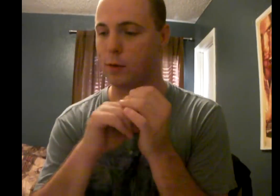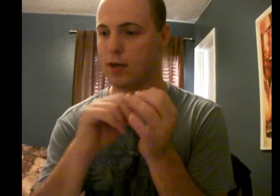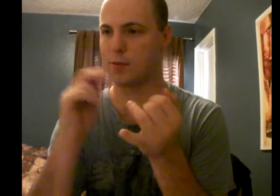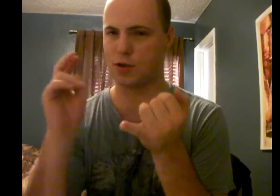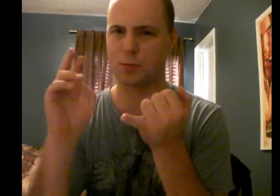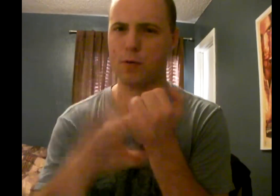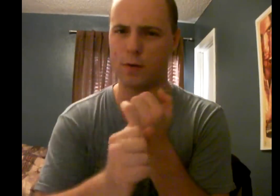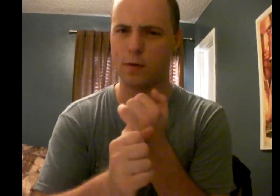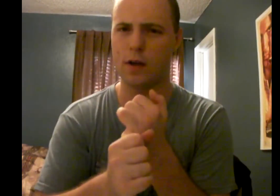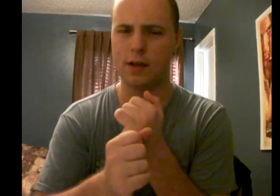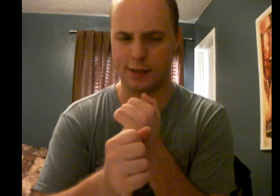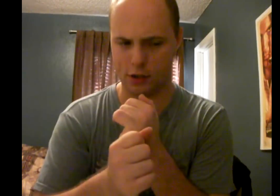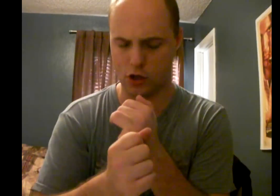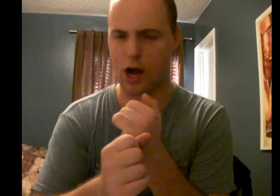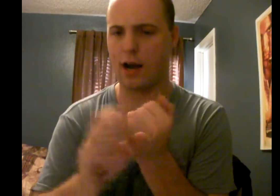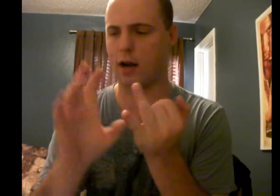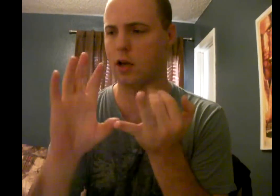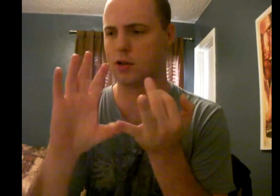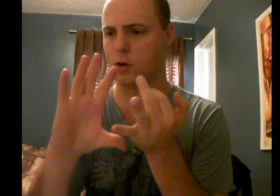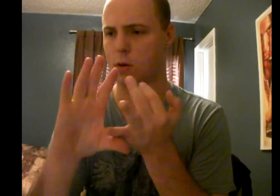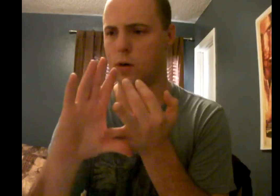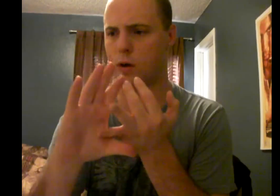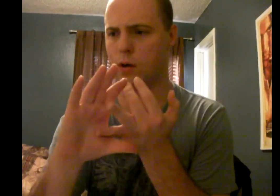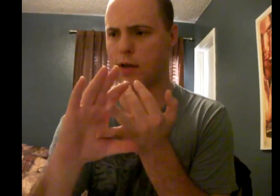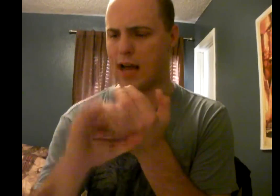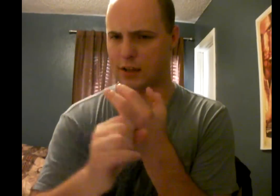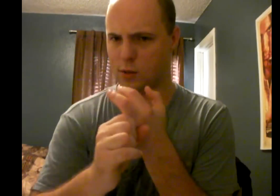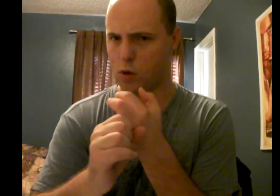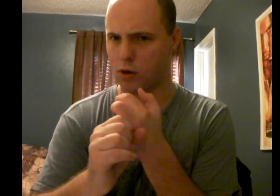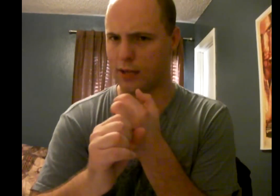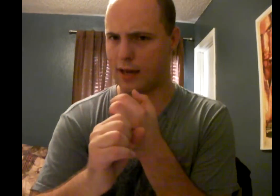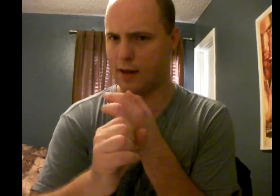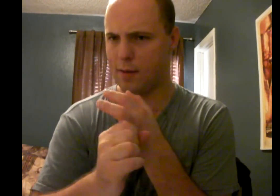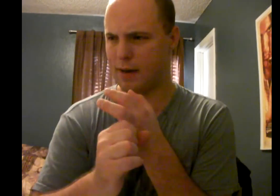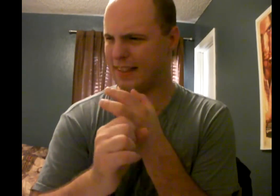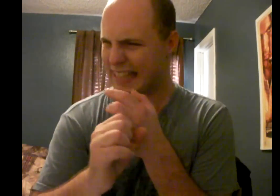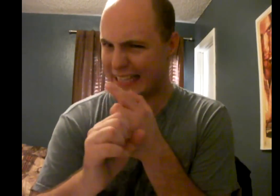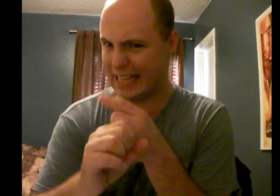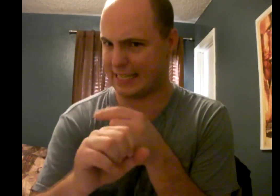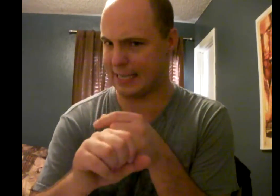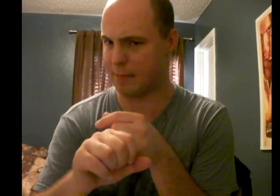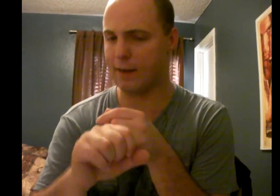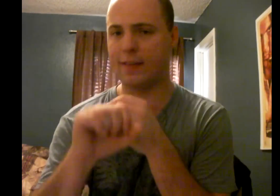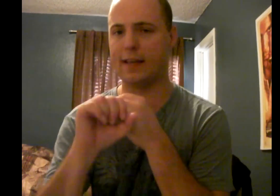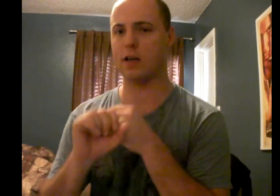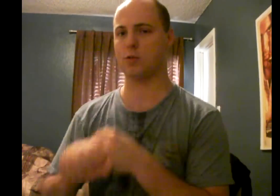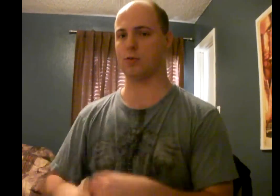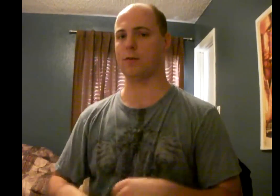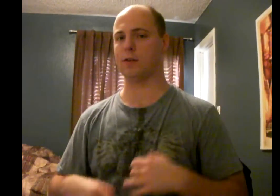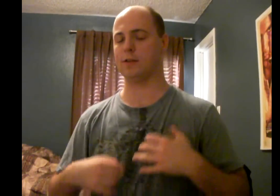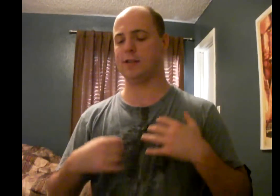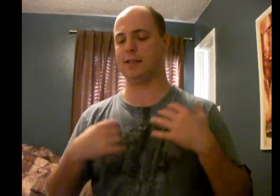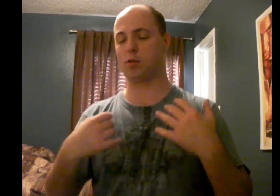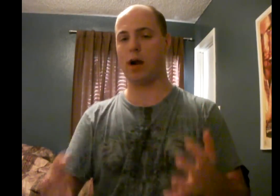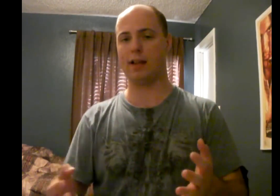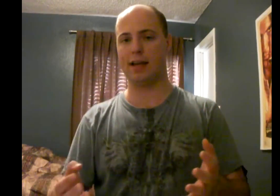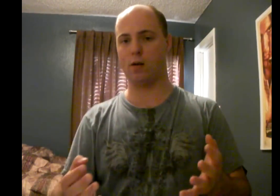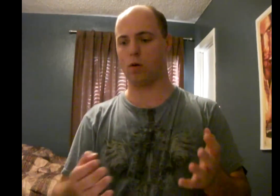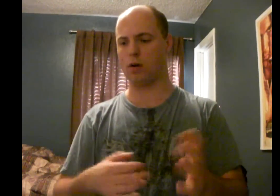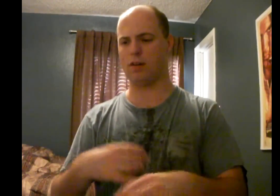mold a few times. There's a spoof of Dear John and also Alice in Wonderland. But I think that's it. Everything else was referencing Twilight or